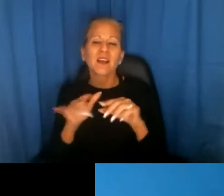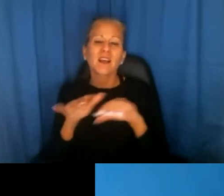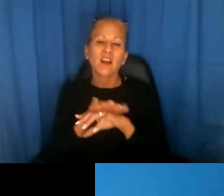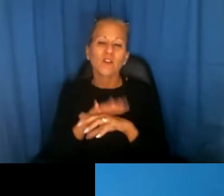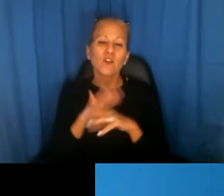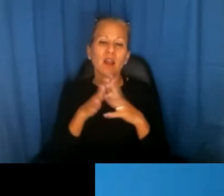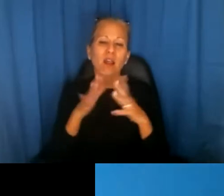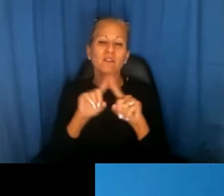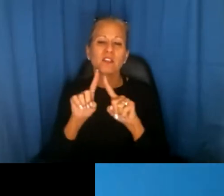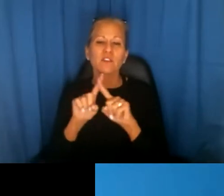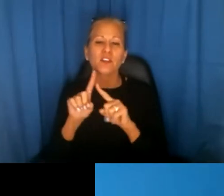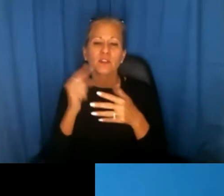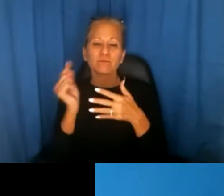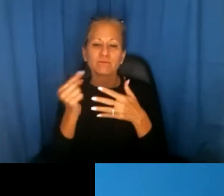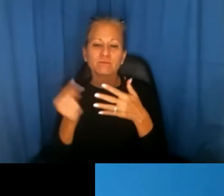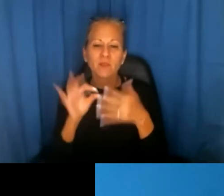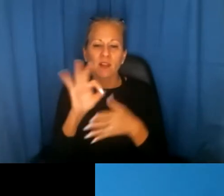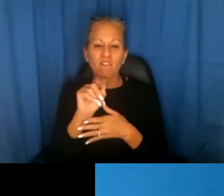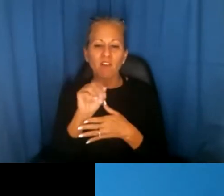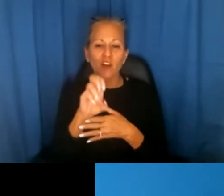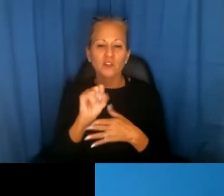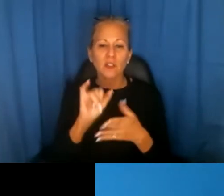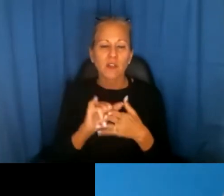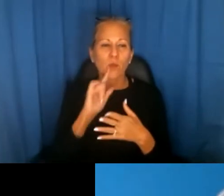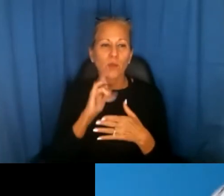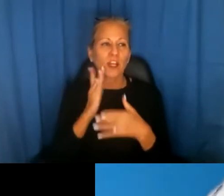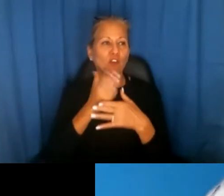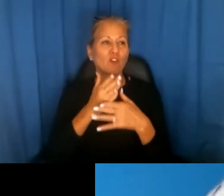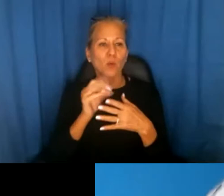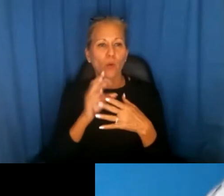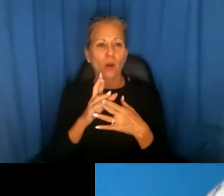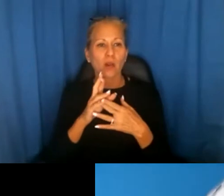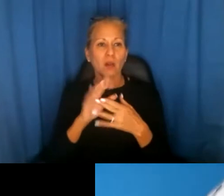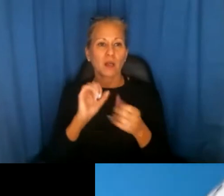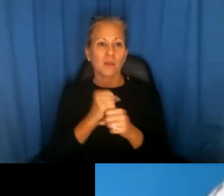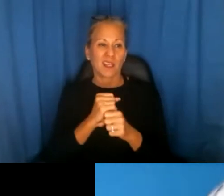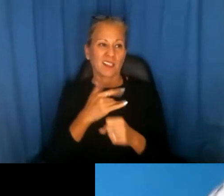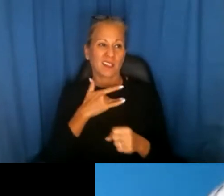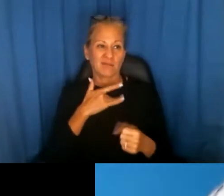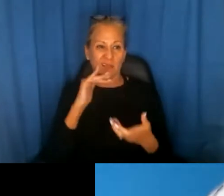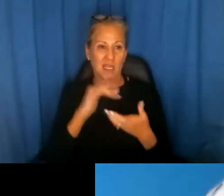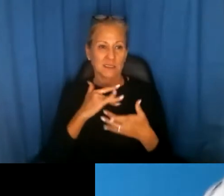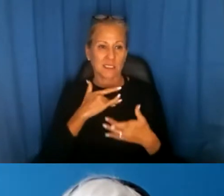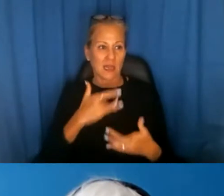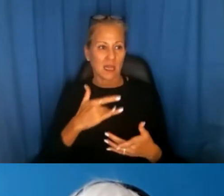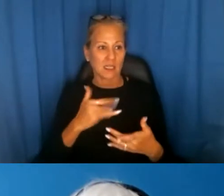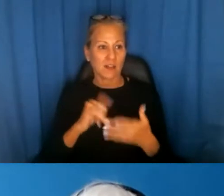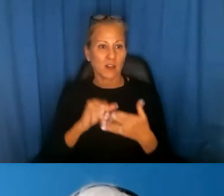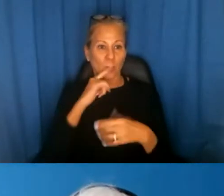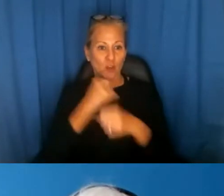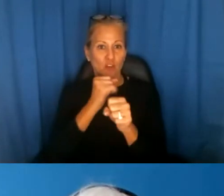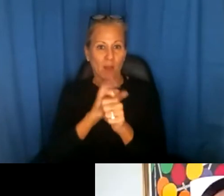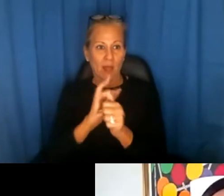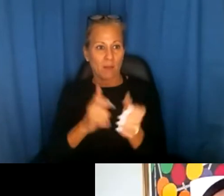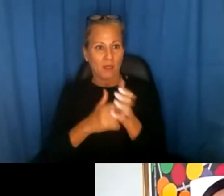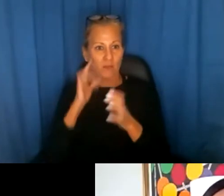these different factors that would interfere or make it less likely that you would create that mandate